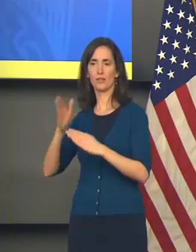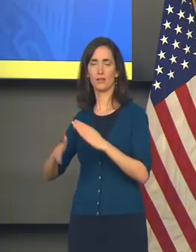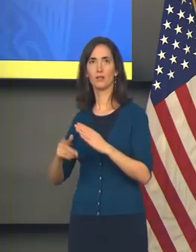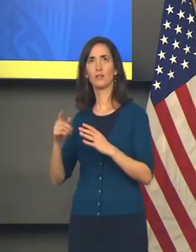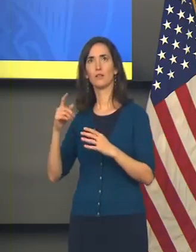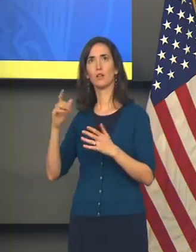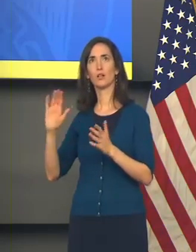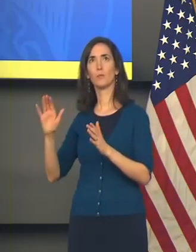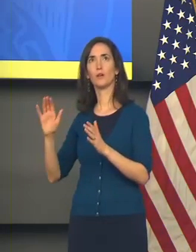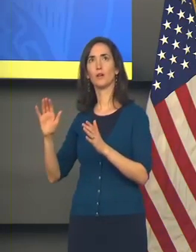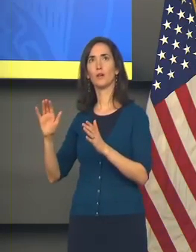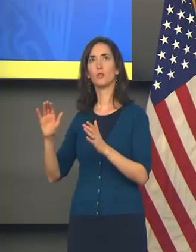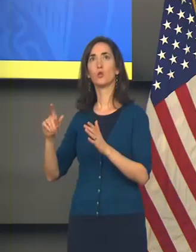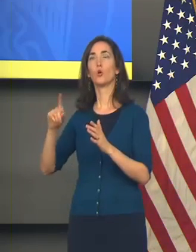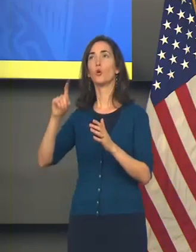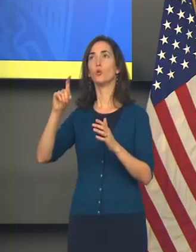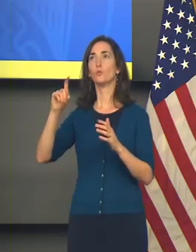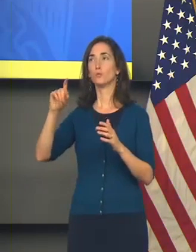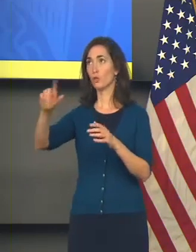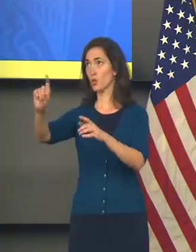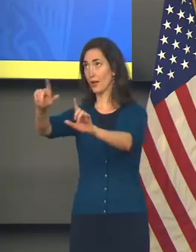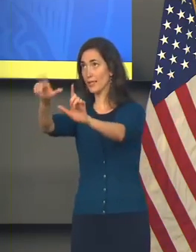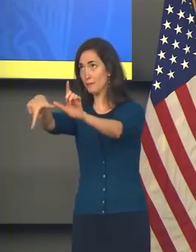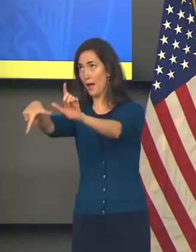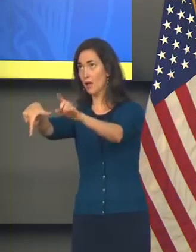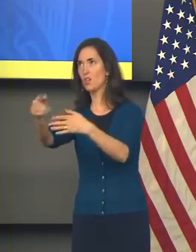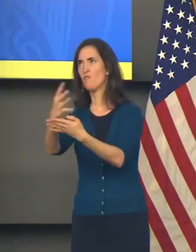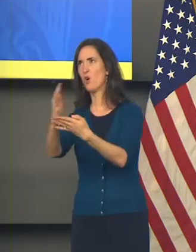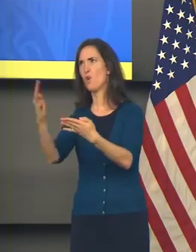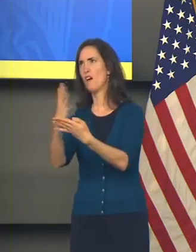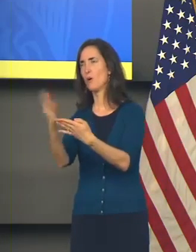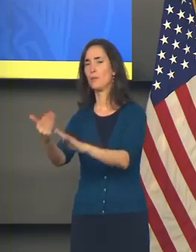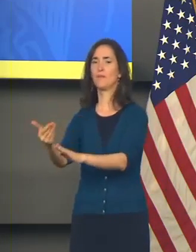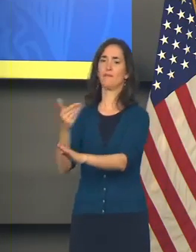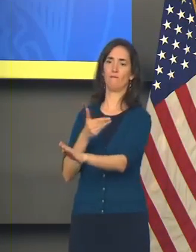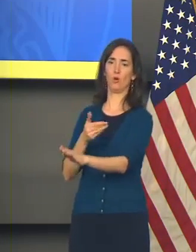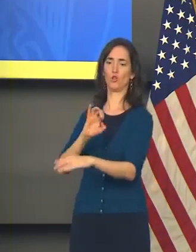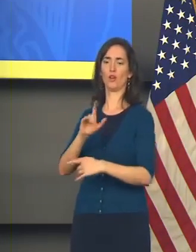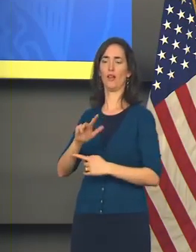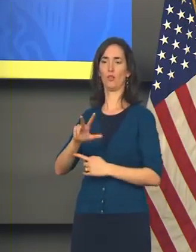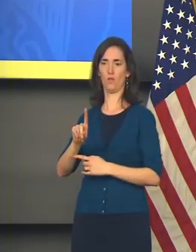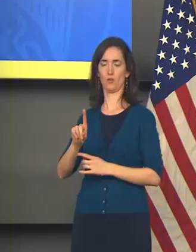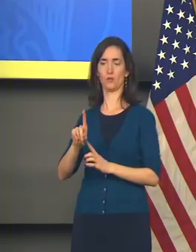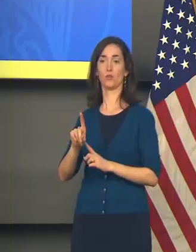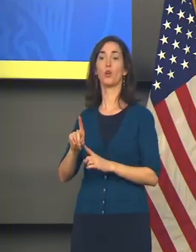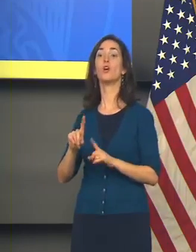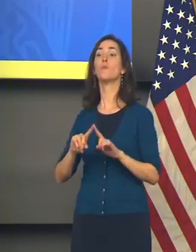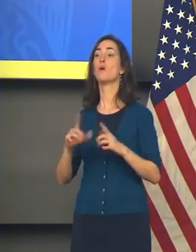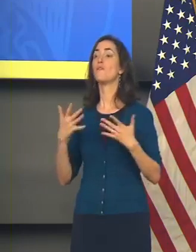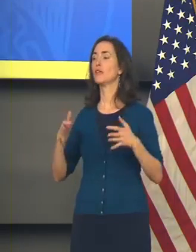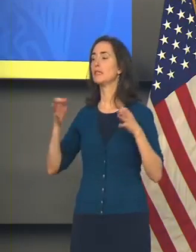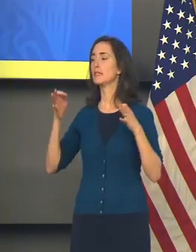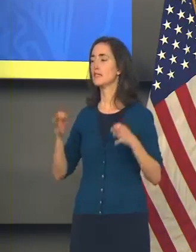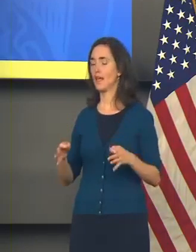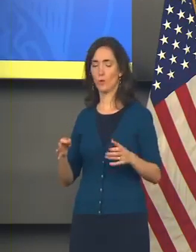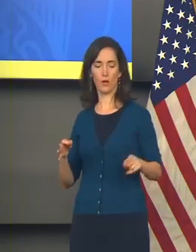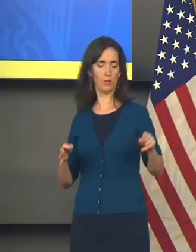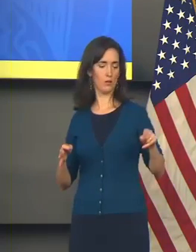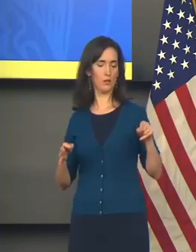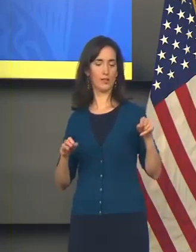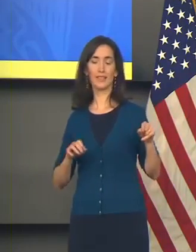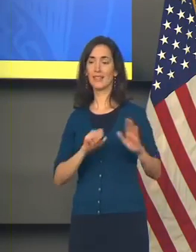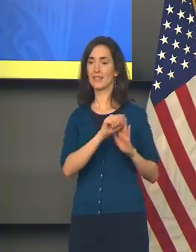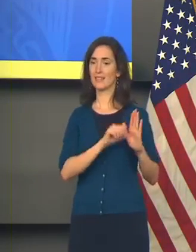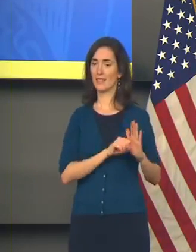weeks earlier than they would otherwise expire. And so the decision was made that the tradeoff was worthwhile to